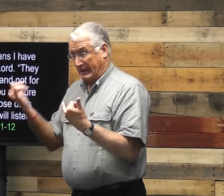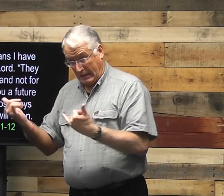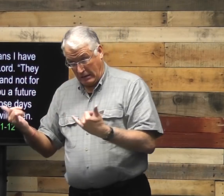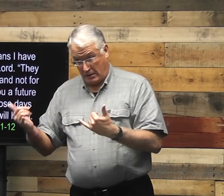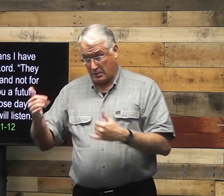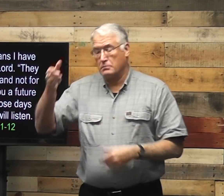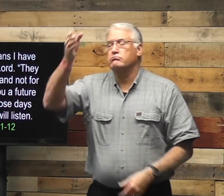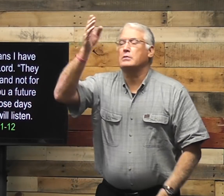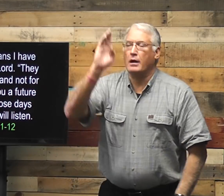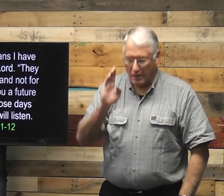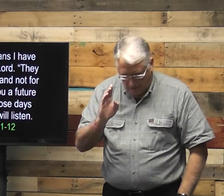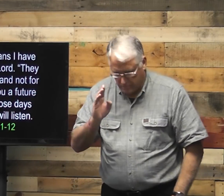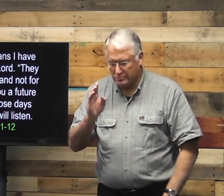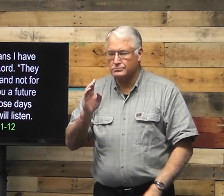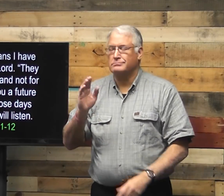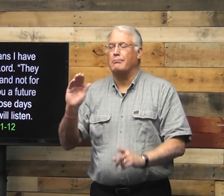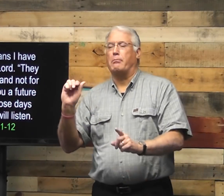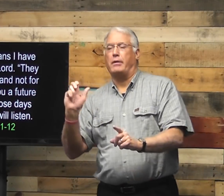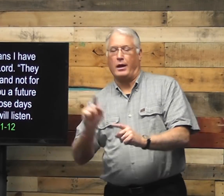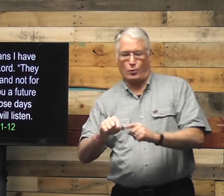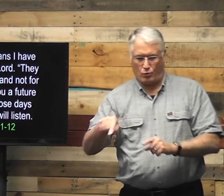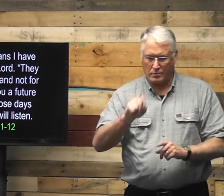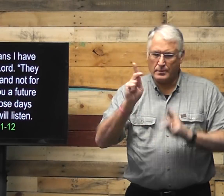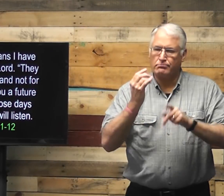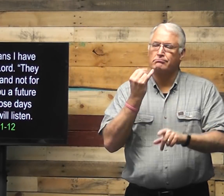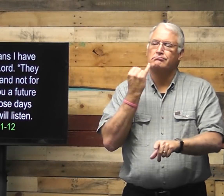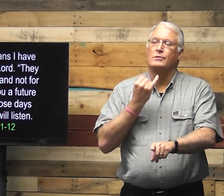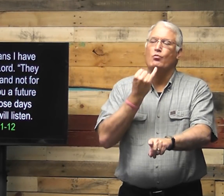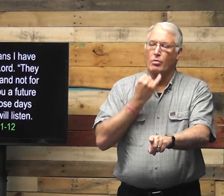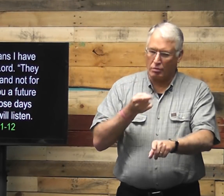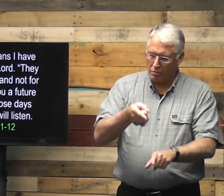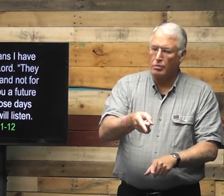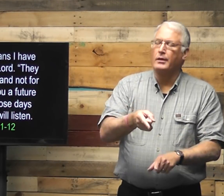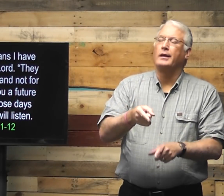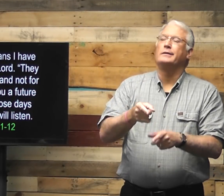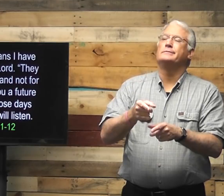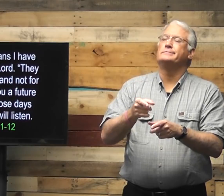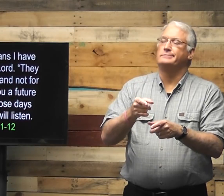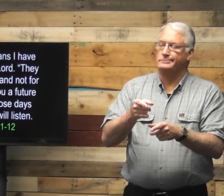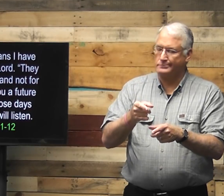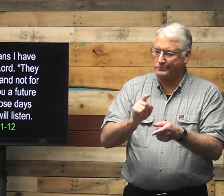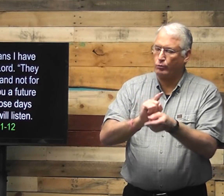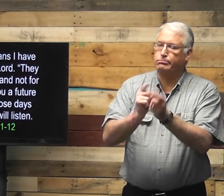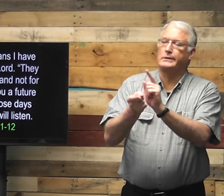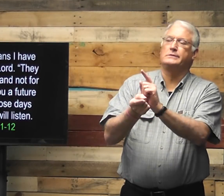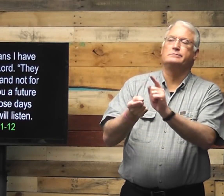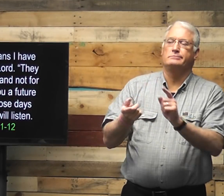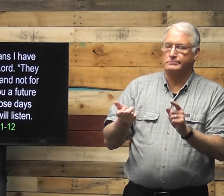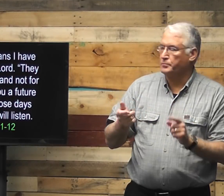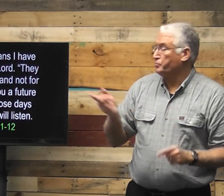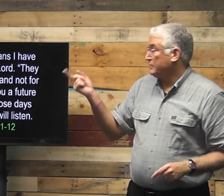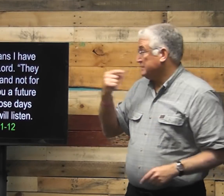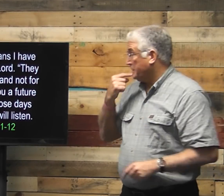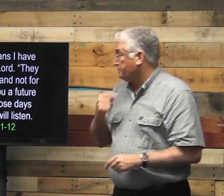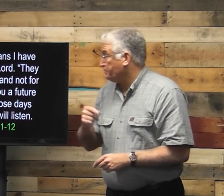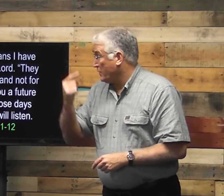So, now, God has come back to the people of Israel, and they've repented.